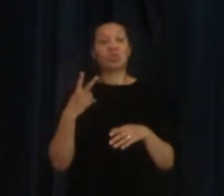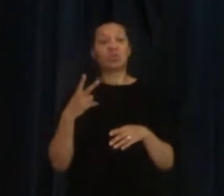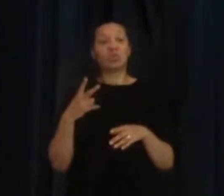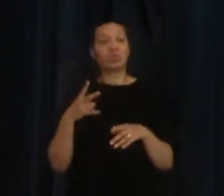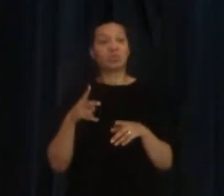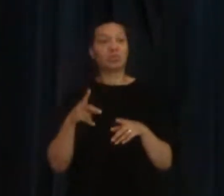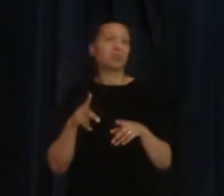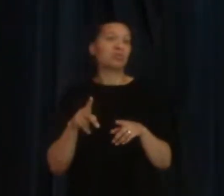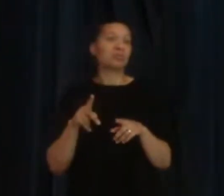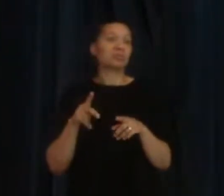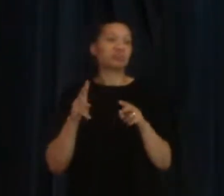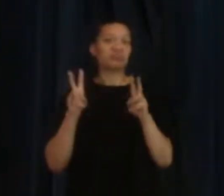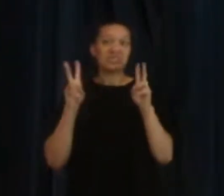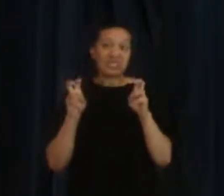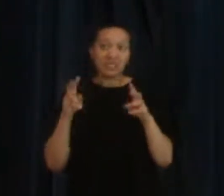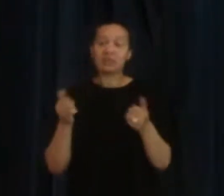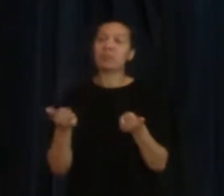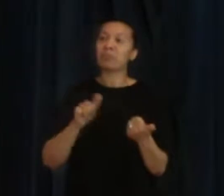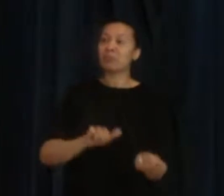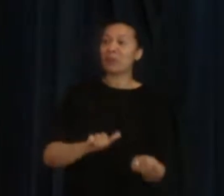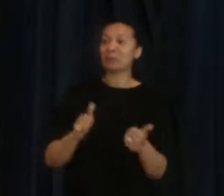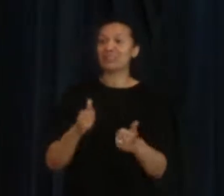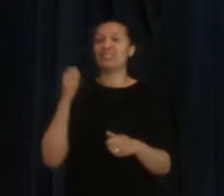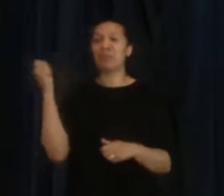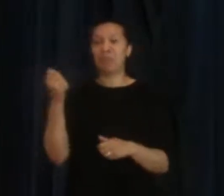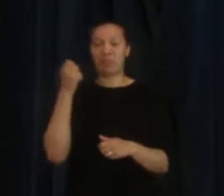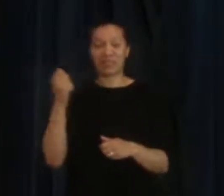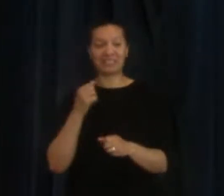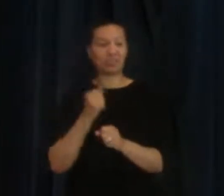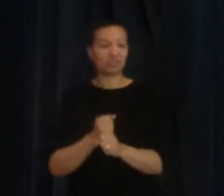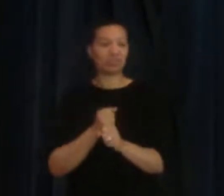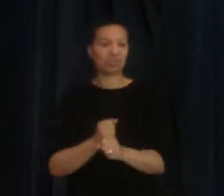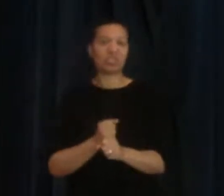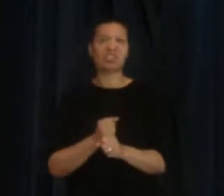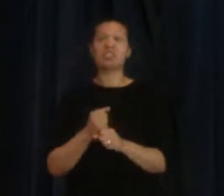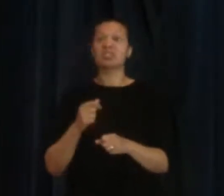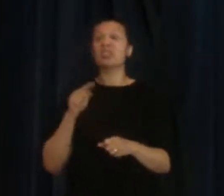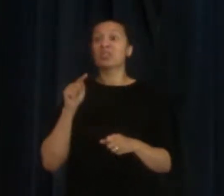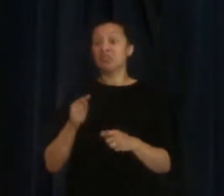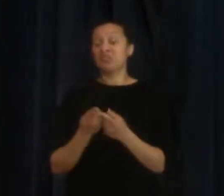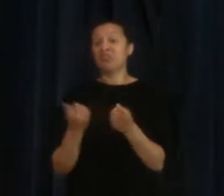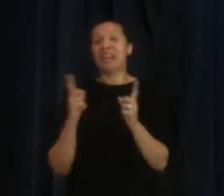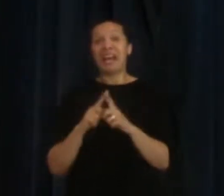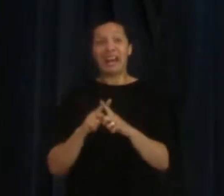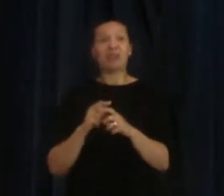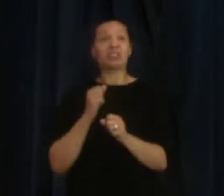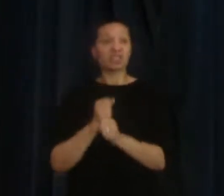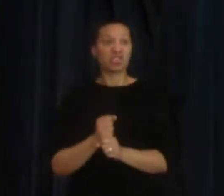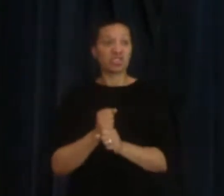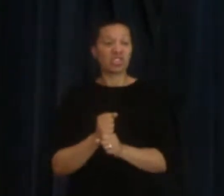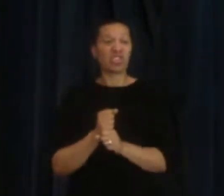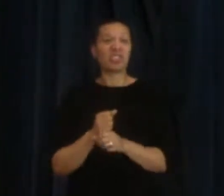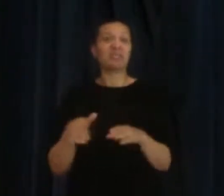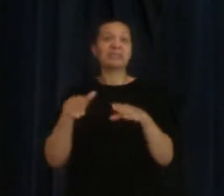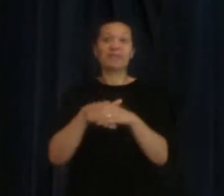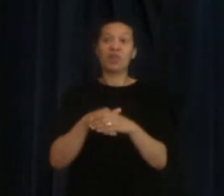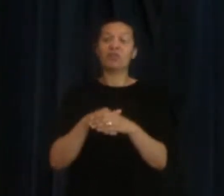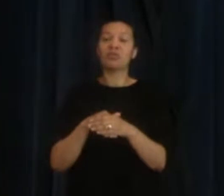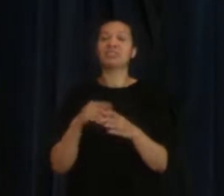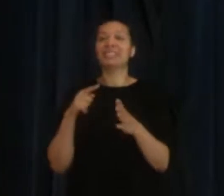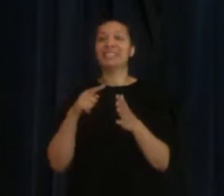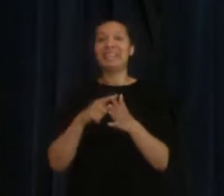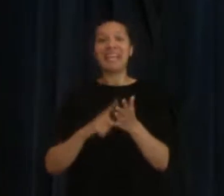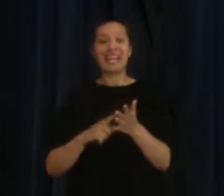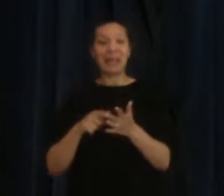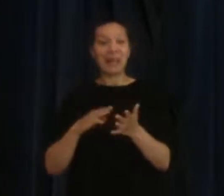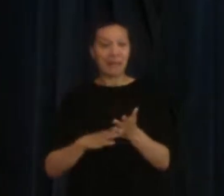as a Pentecostal church. Some of you will know we're a Pentecostal denomination, we're part of Elam, and we